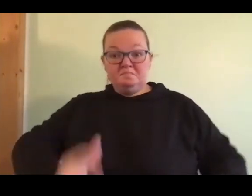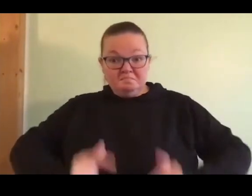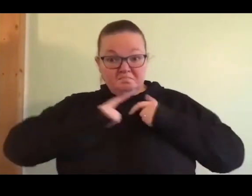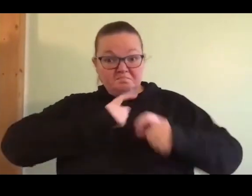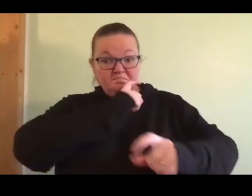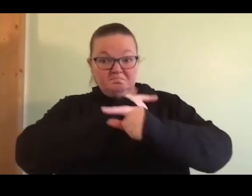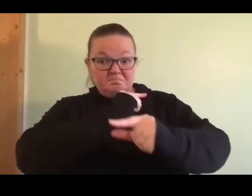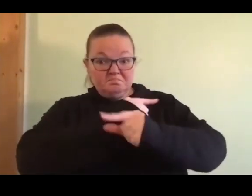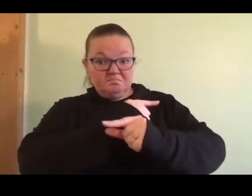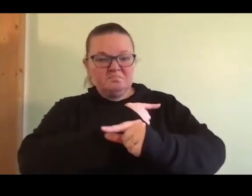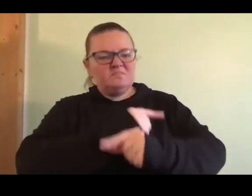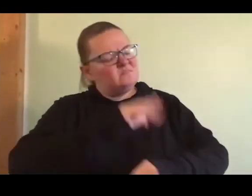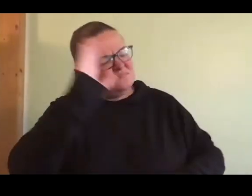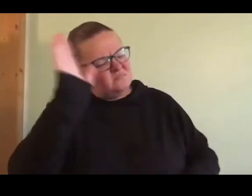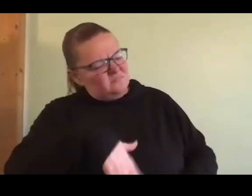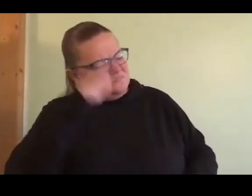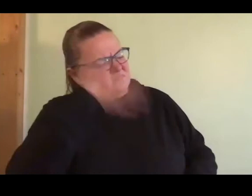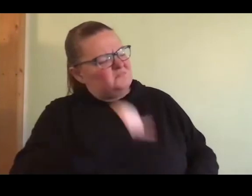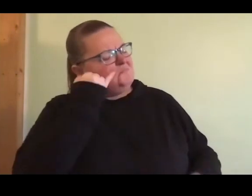What If Everybody Did That?